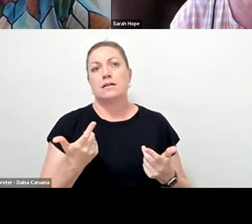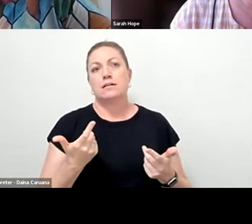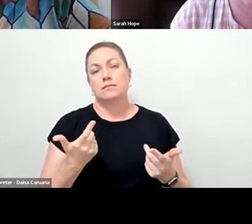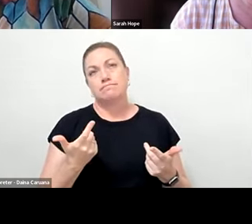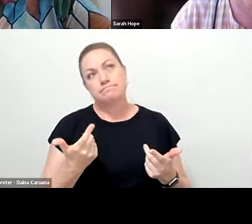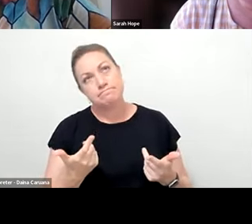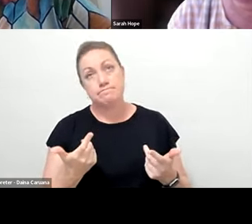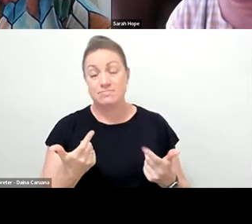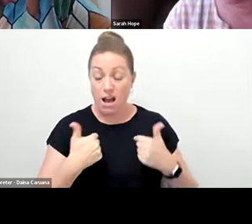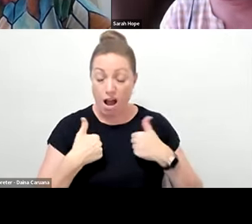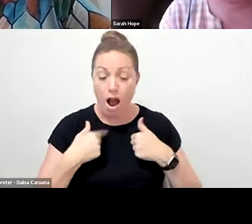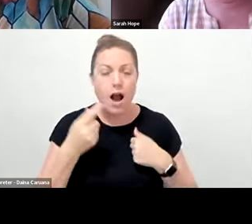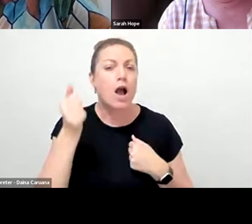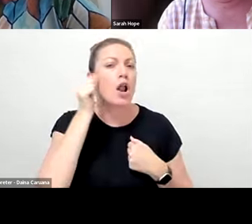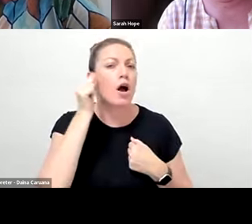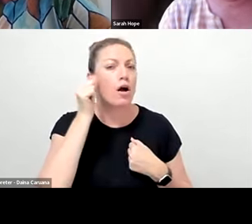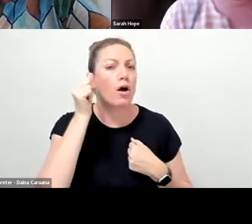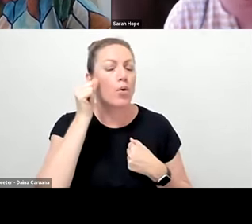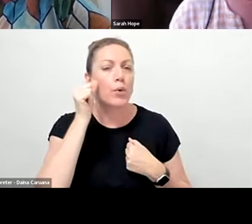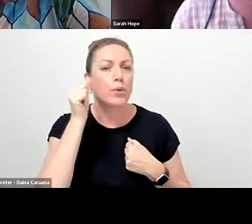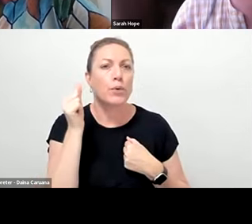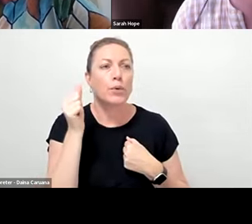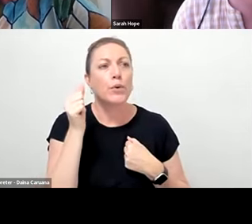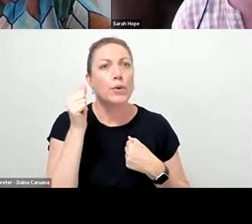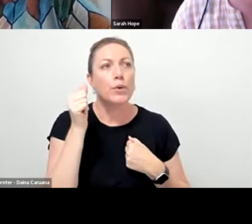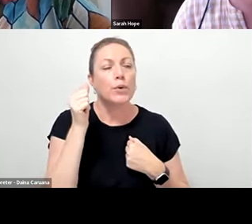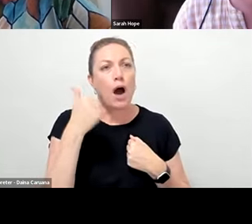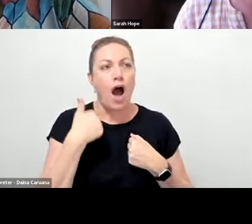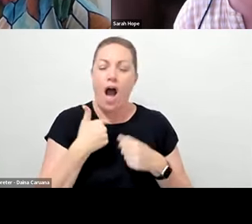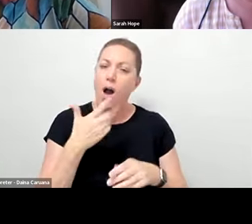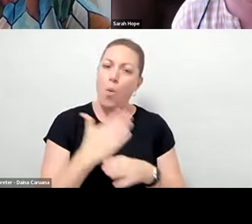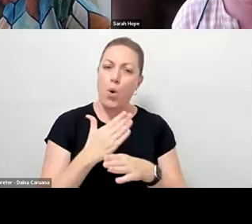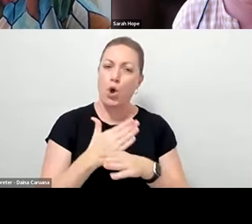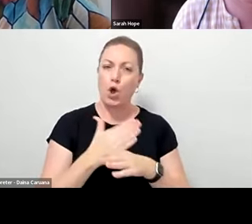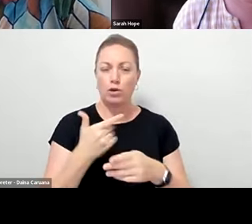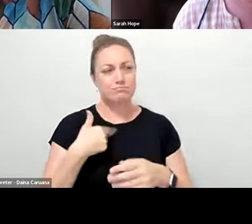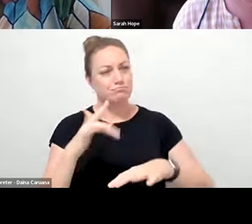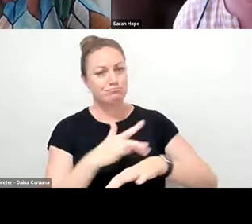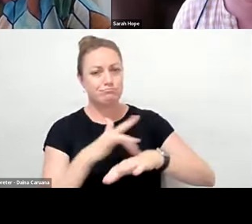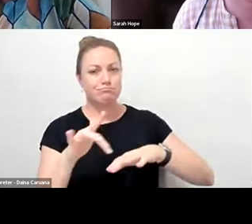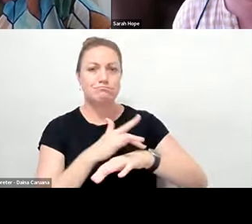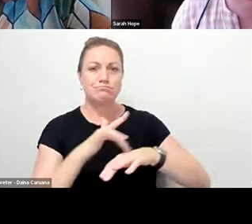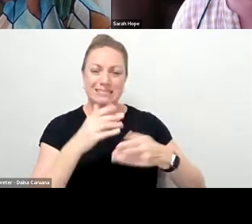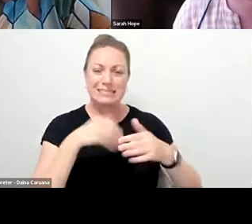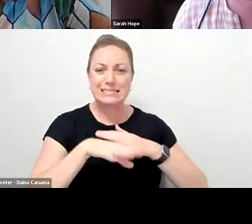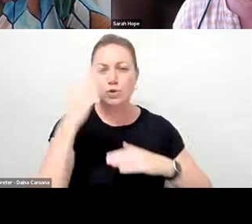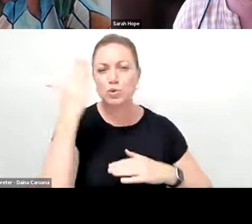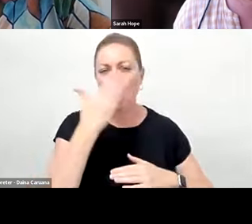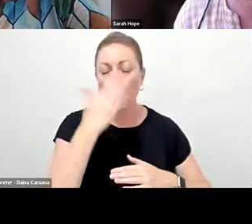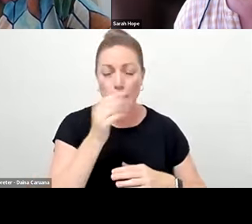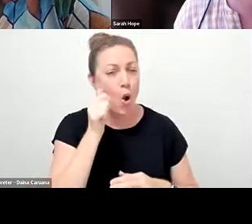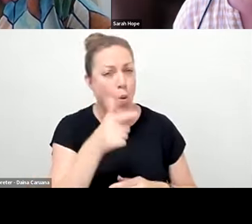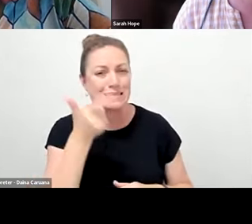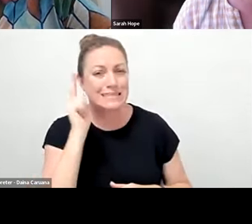And I do know from kind of working in, you know, in that kind of more drama position within school, schools that teachers love,